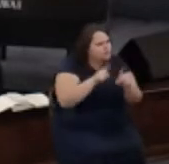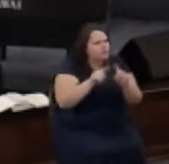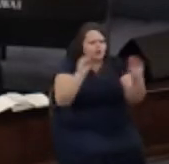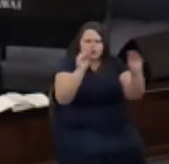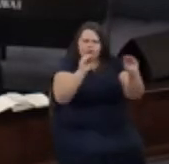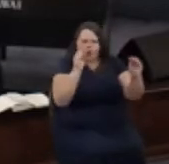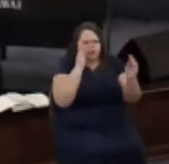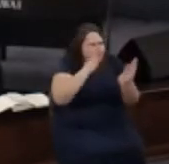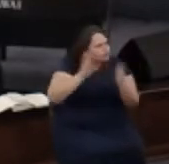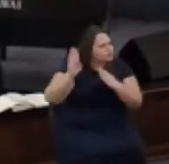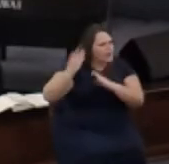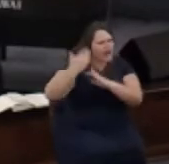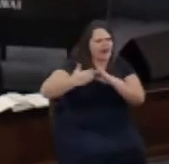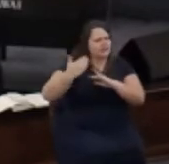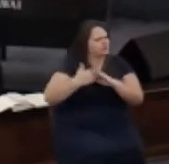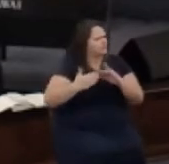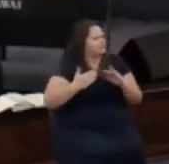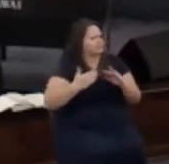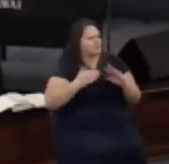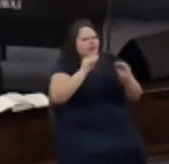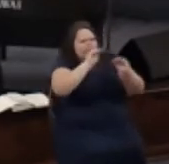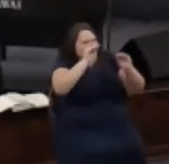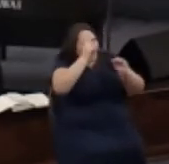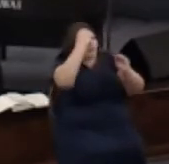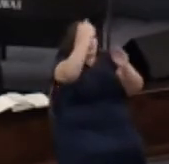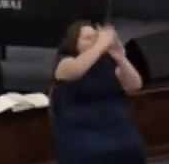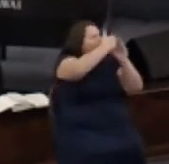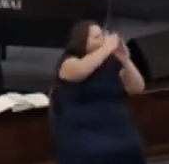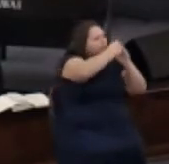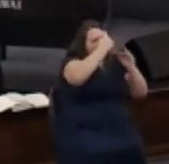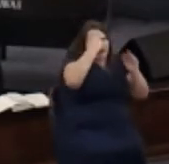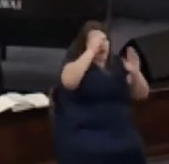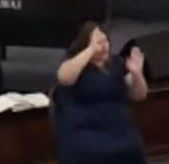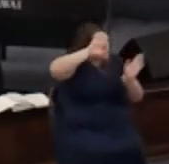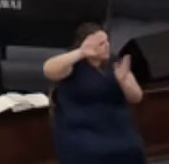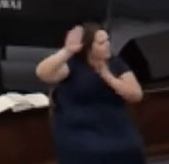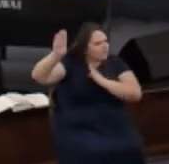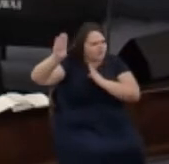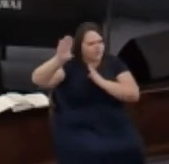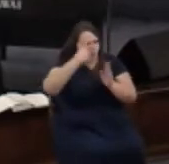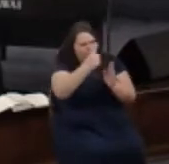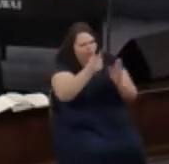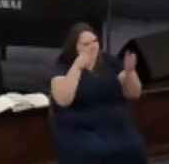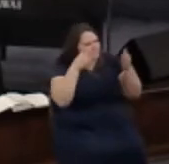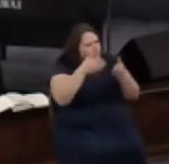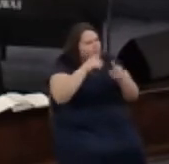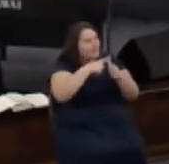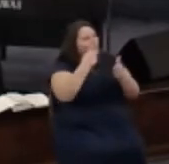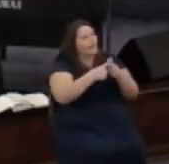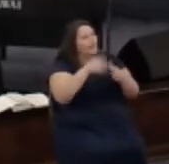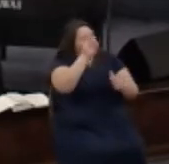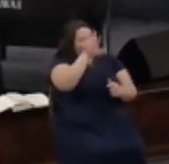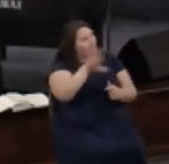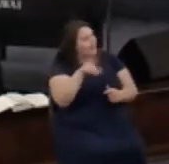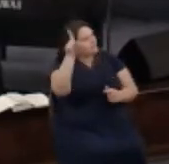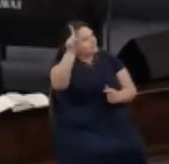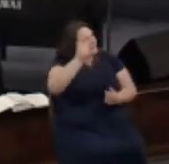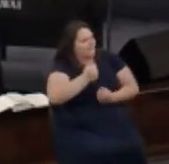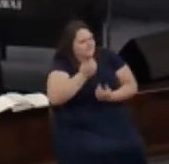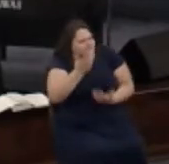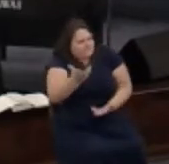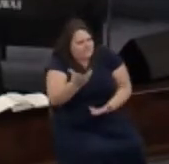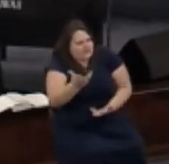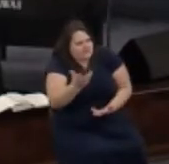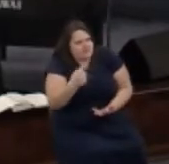nothing else going through our mind then our pastor confesses our sins as a corporate body our